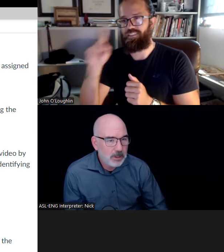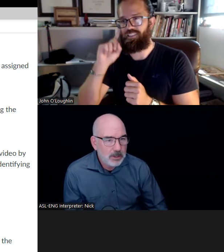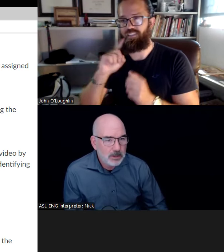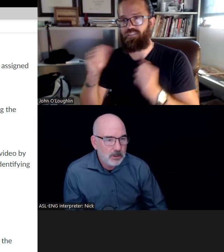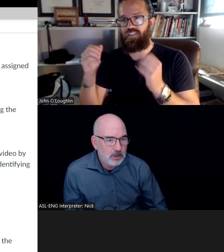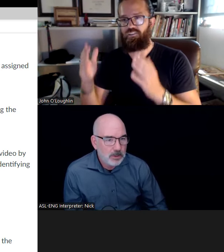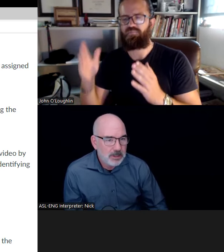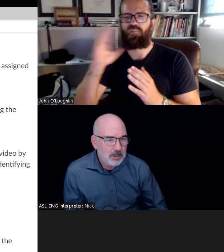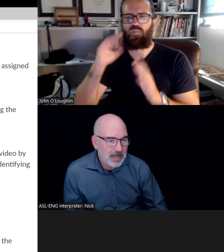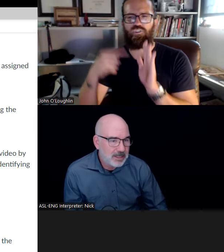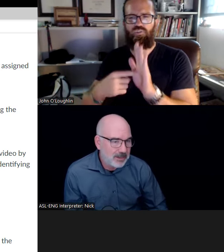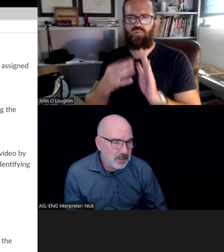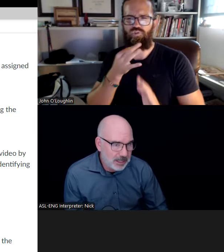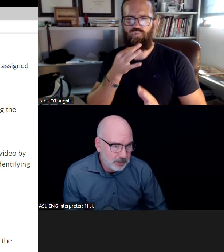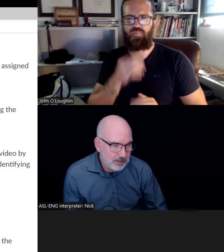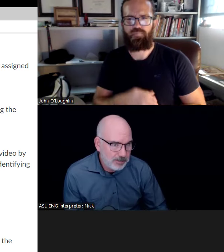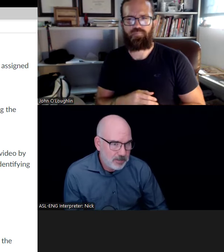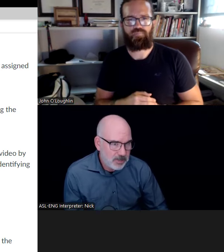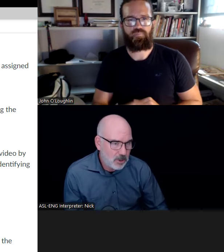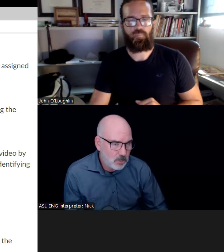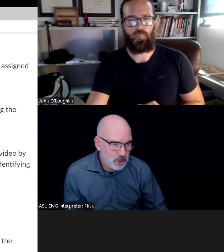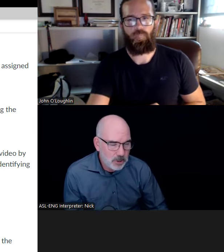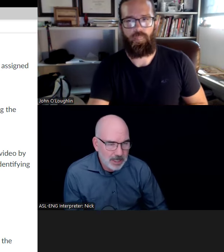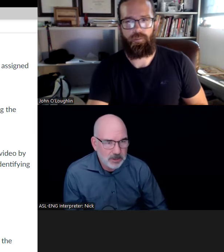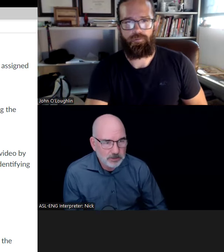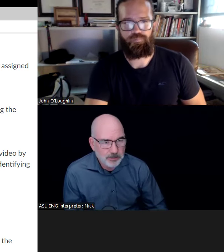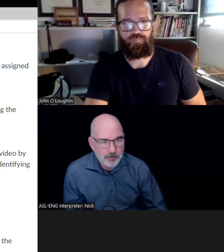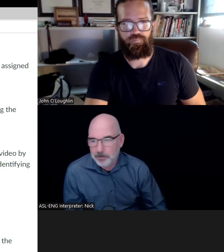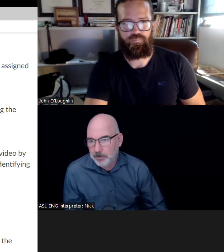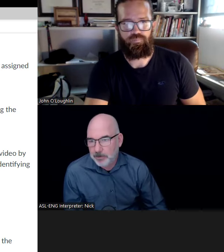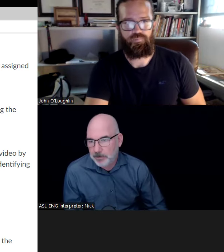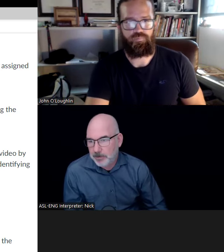with that deaf signer. So we'll show you that soon.